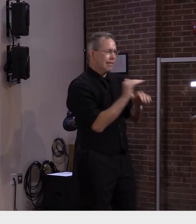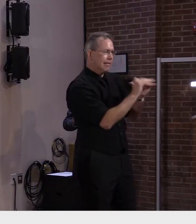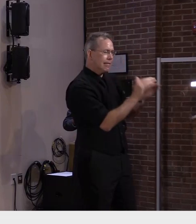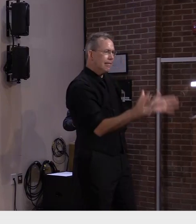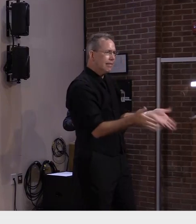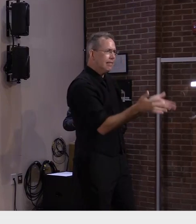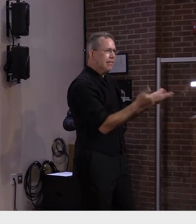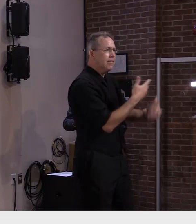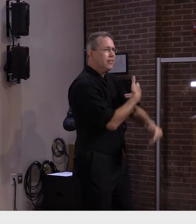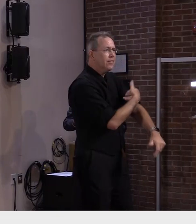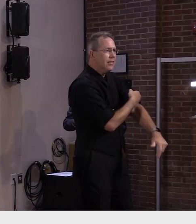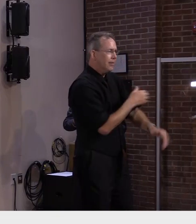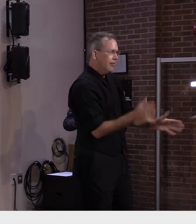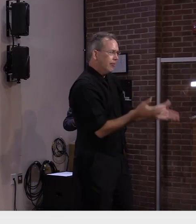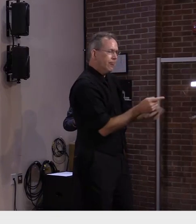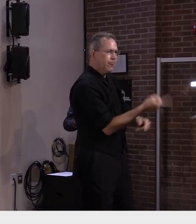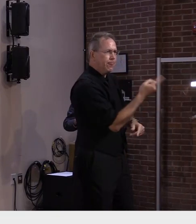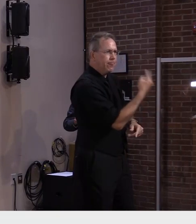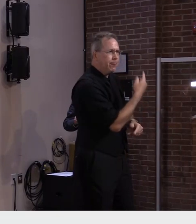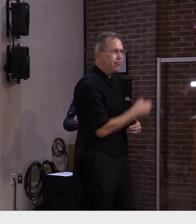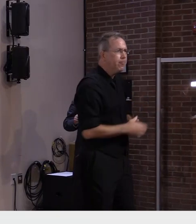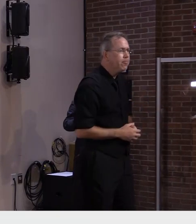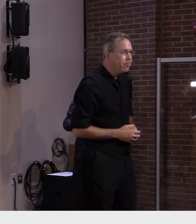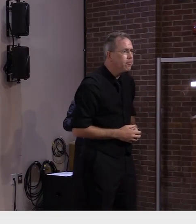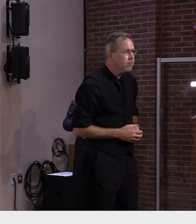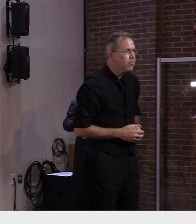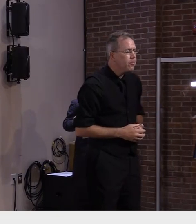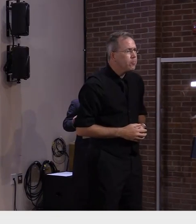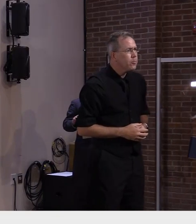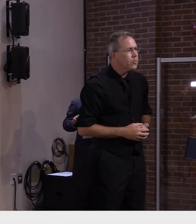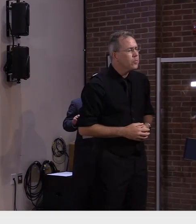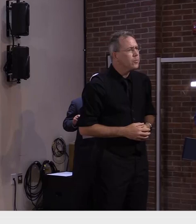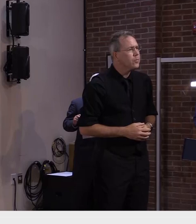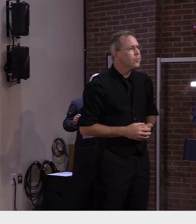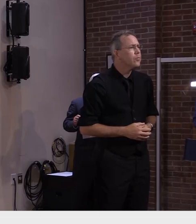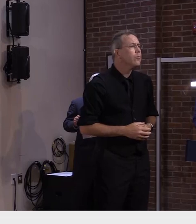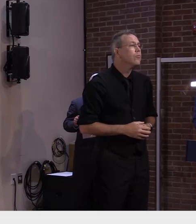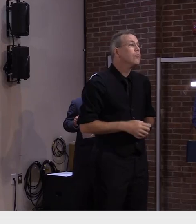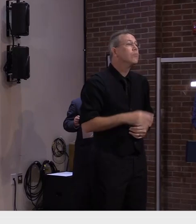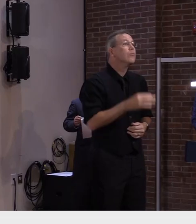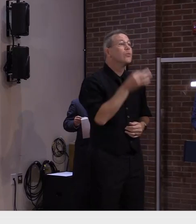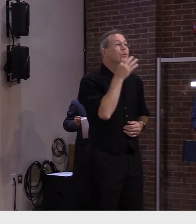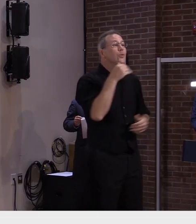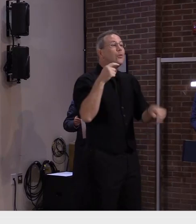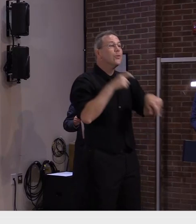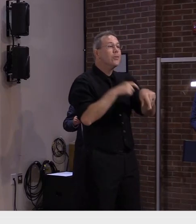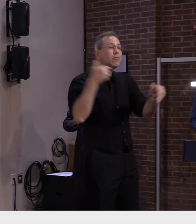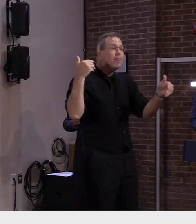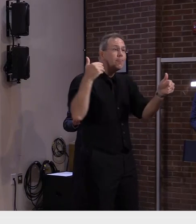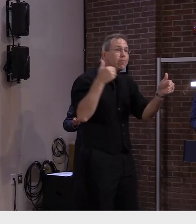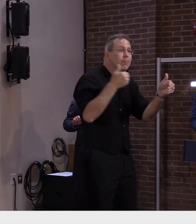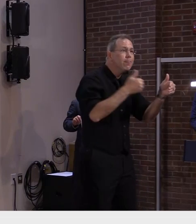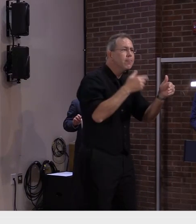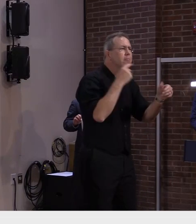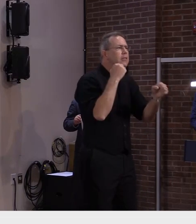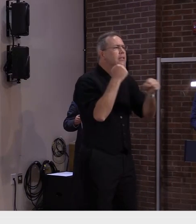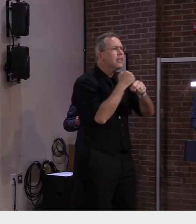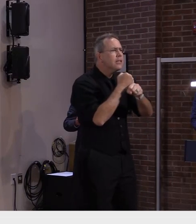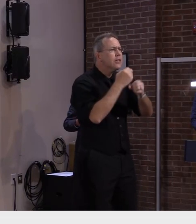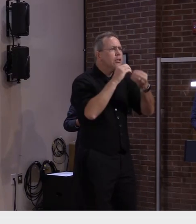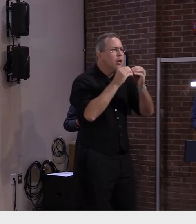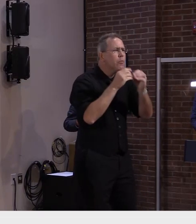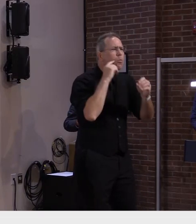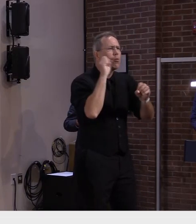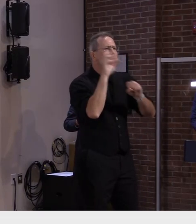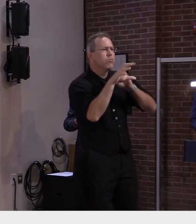-19 vaccine in a few minutes we'll get our data and modeling presentation from Commissioner Pichek Secretary